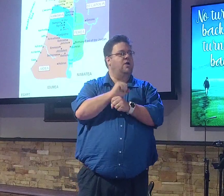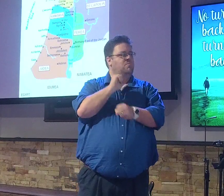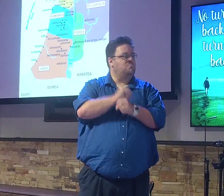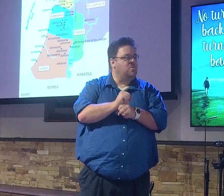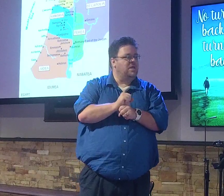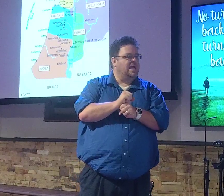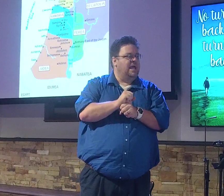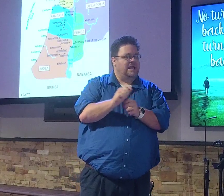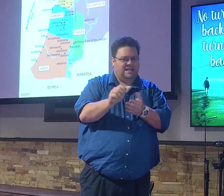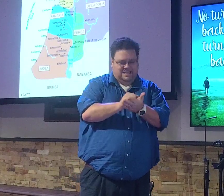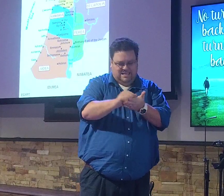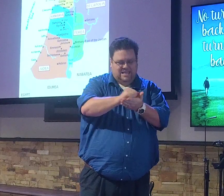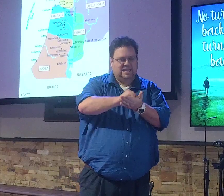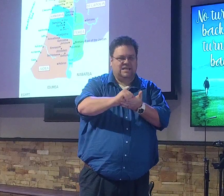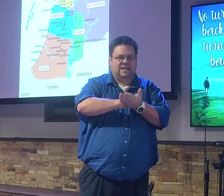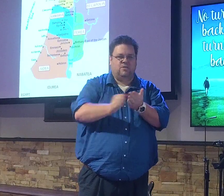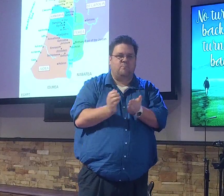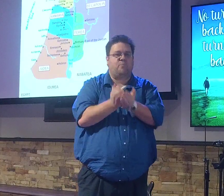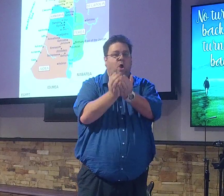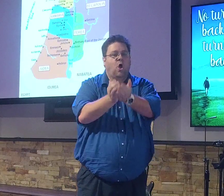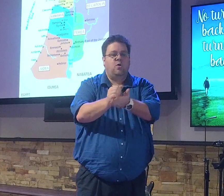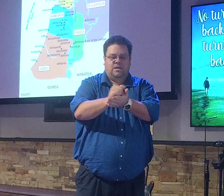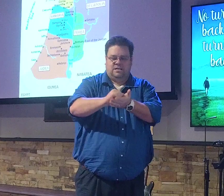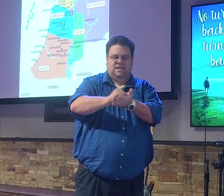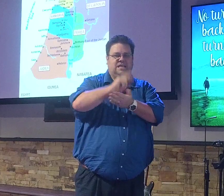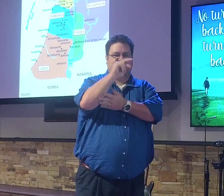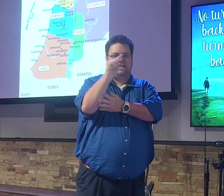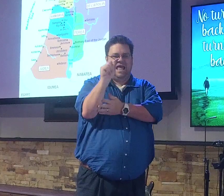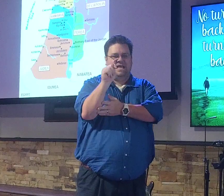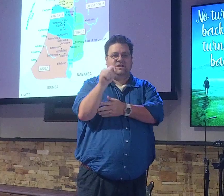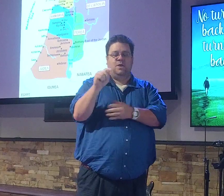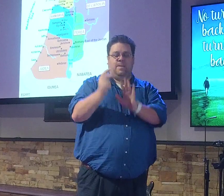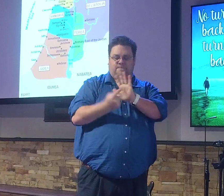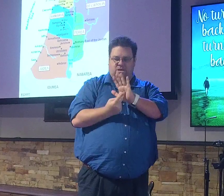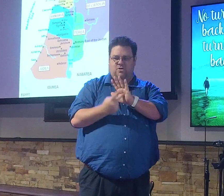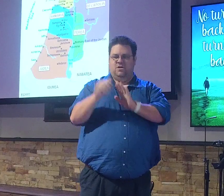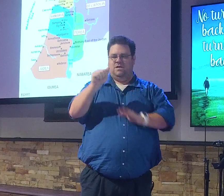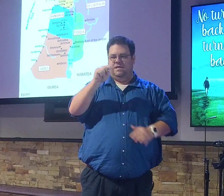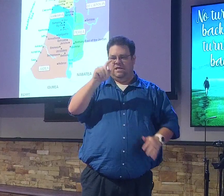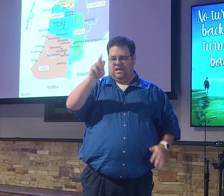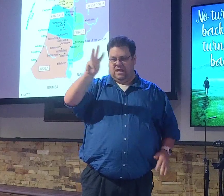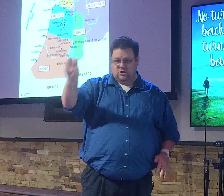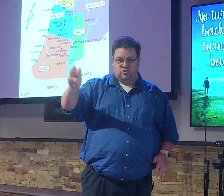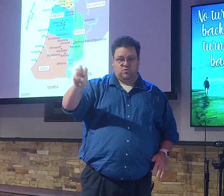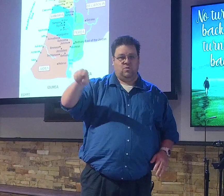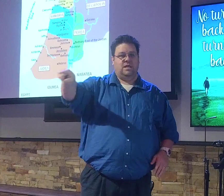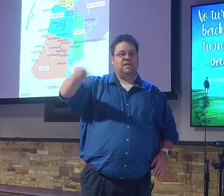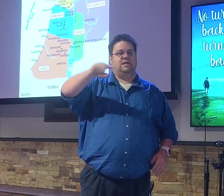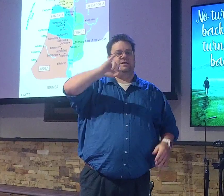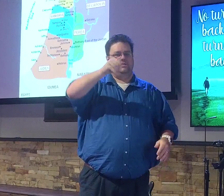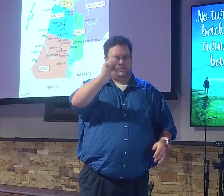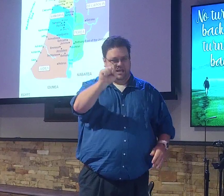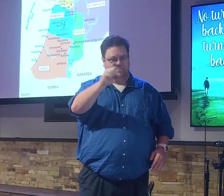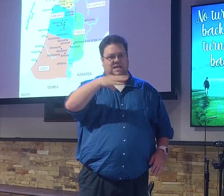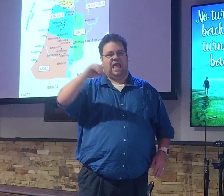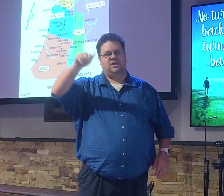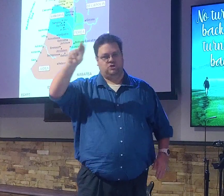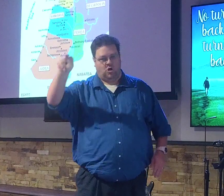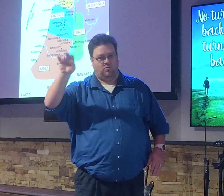their boats. And it was Peter, Andrew, James, and John. And what I want to really emphasize